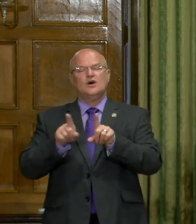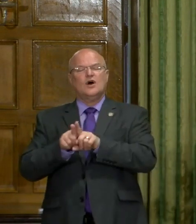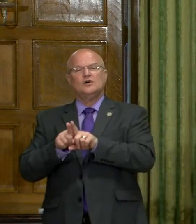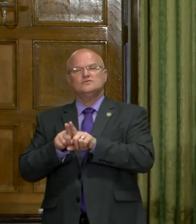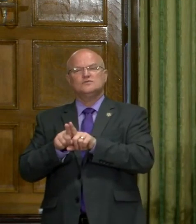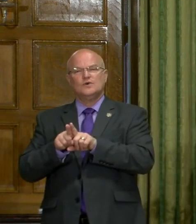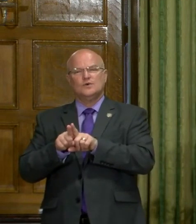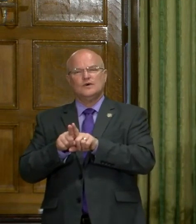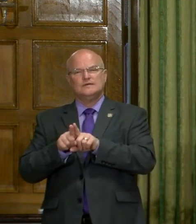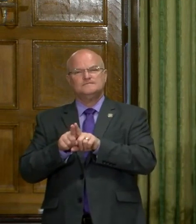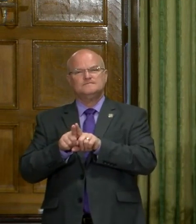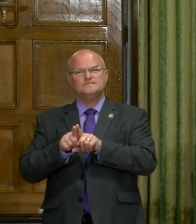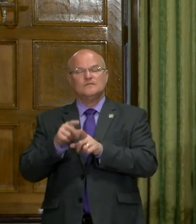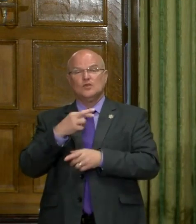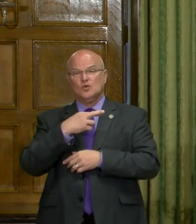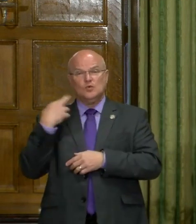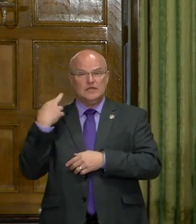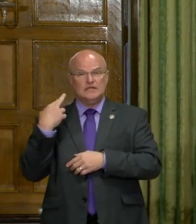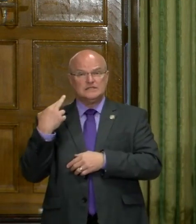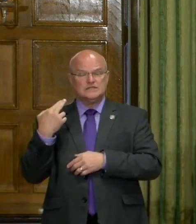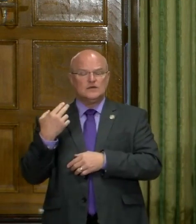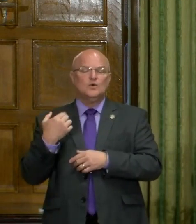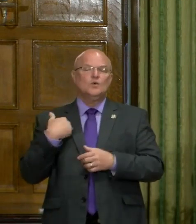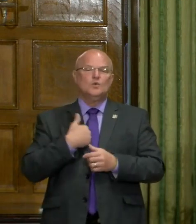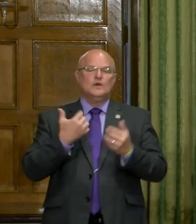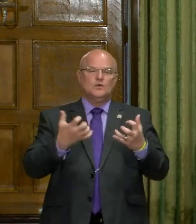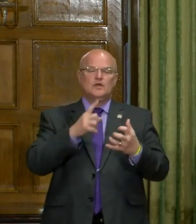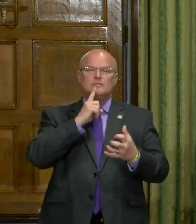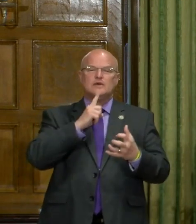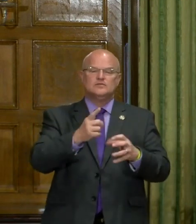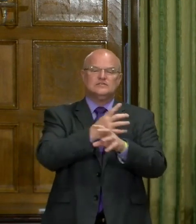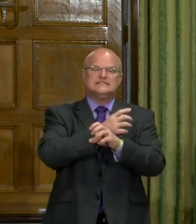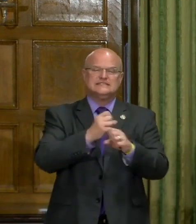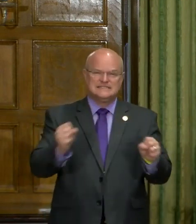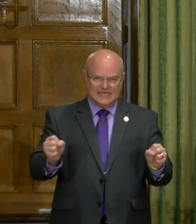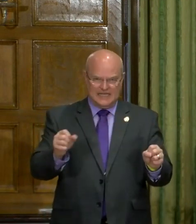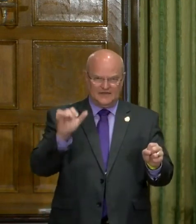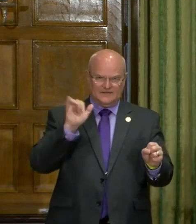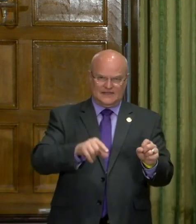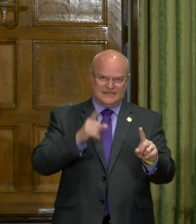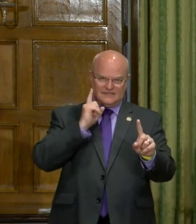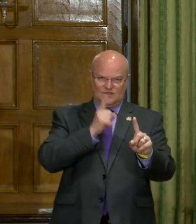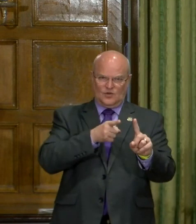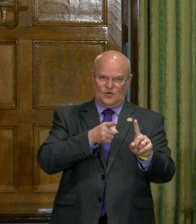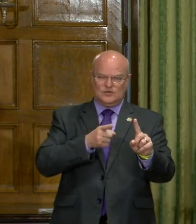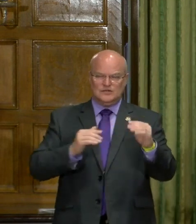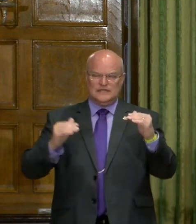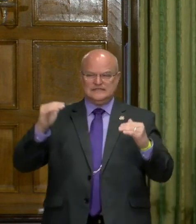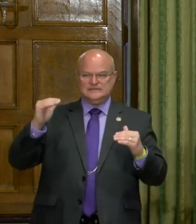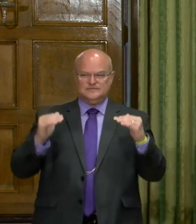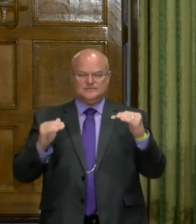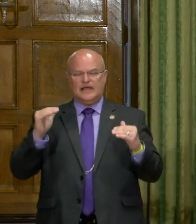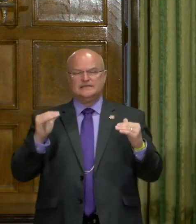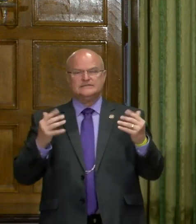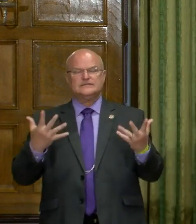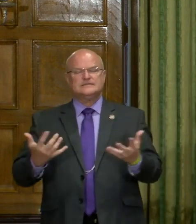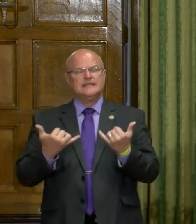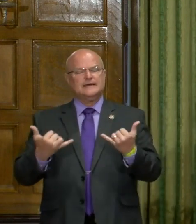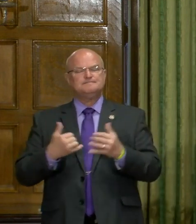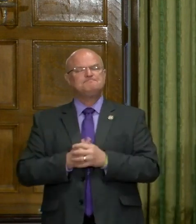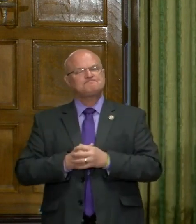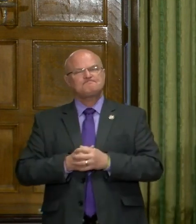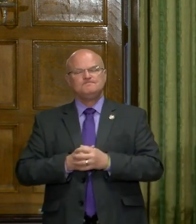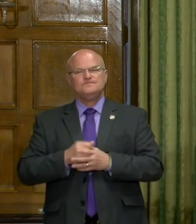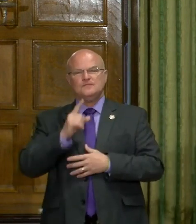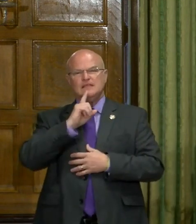also, you know, great risk. We want to make sure it's safe. And so, that's what we're trying to balance. Uh, you know, beyond that, uh,